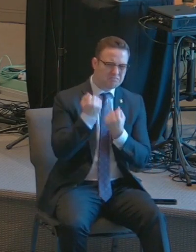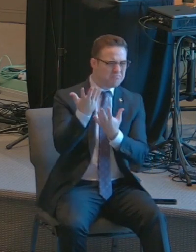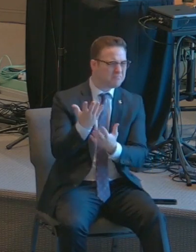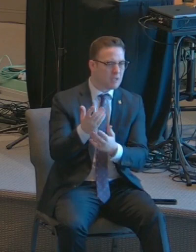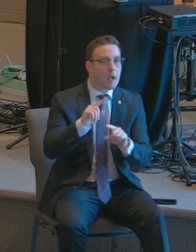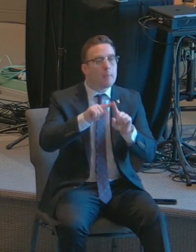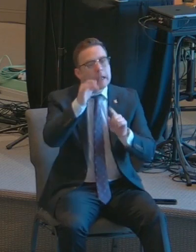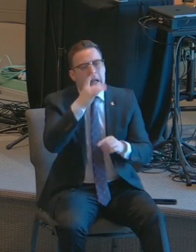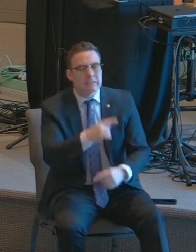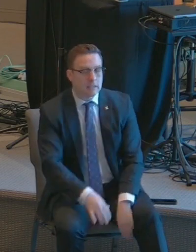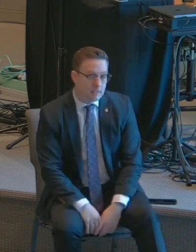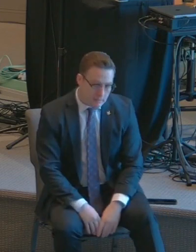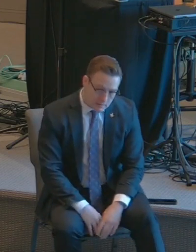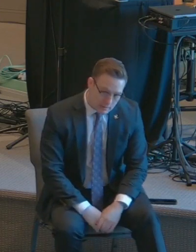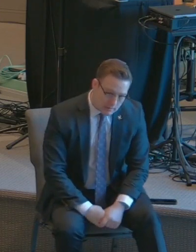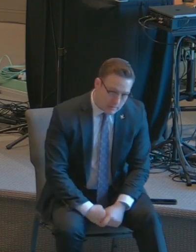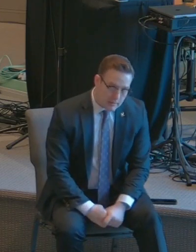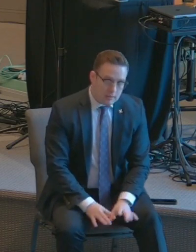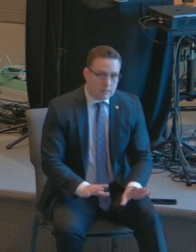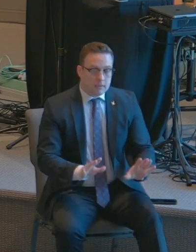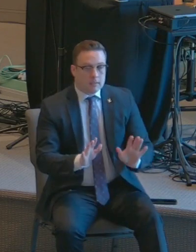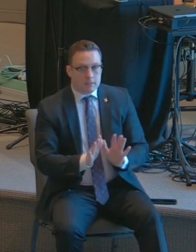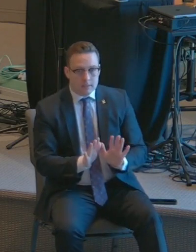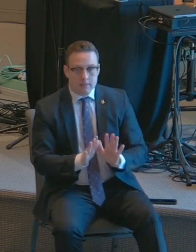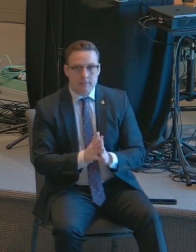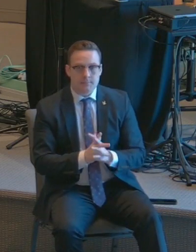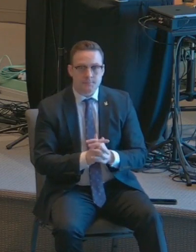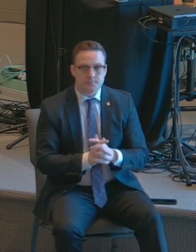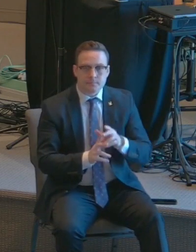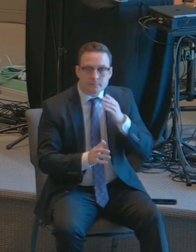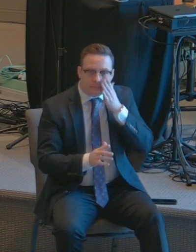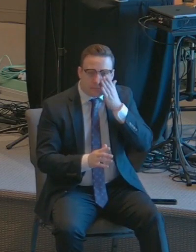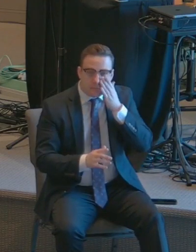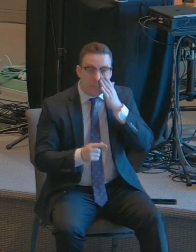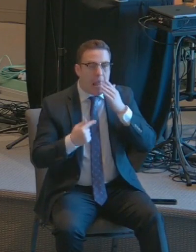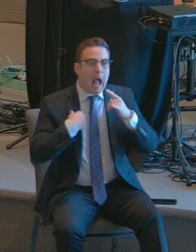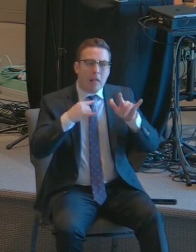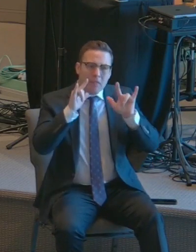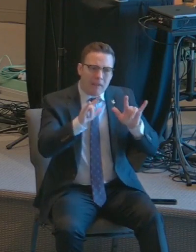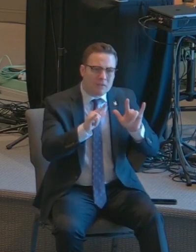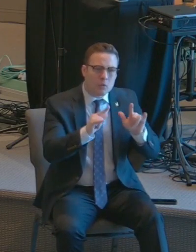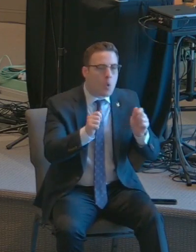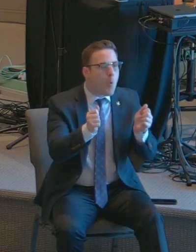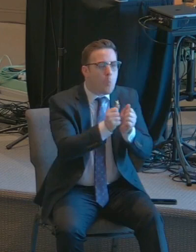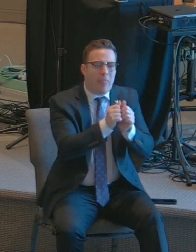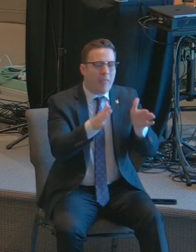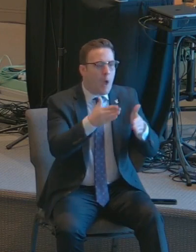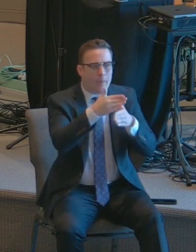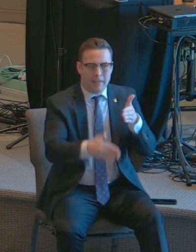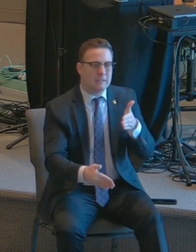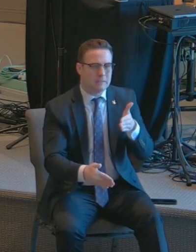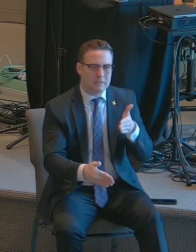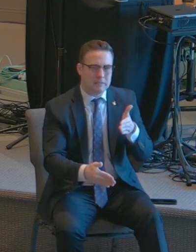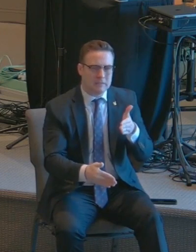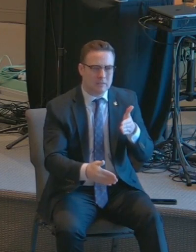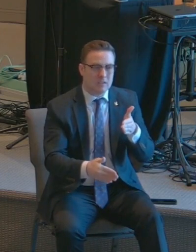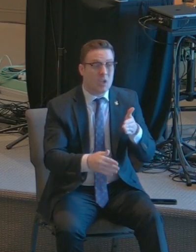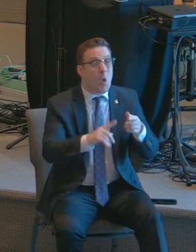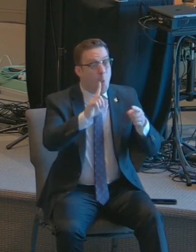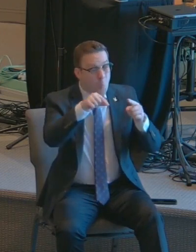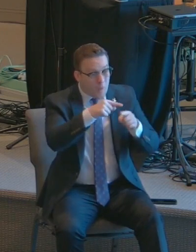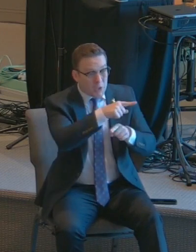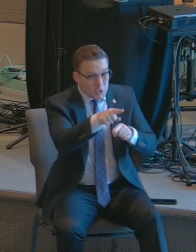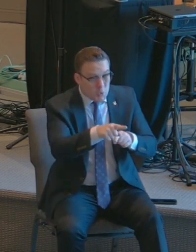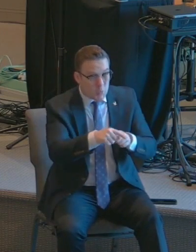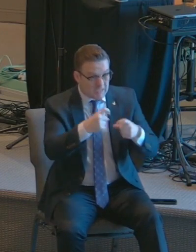And God has told me lately, he's like, Chris, I love you unconditionally. That while you were yet